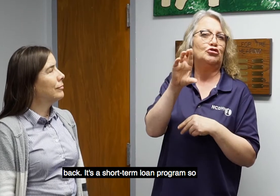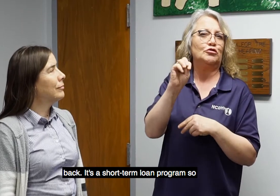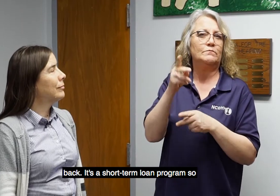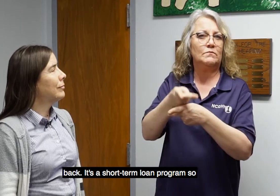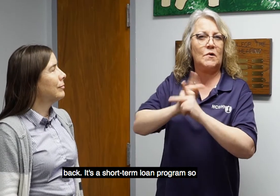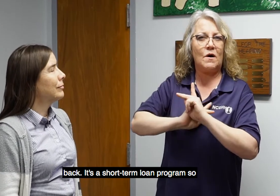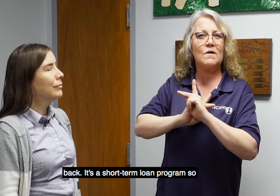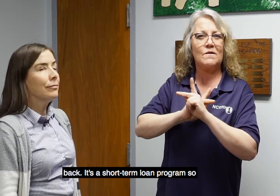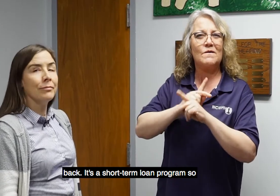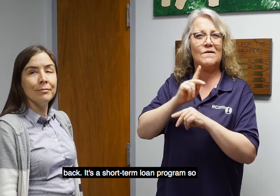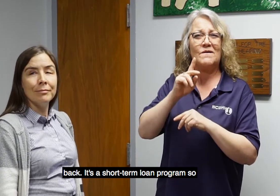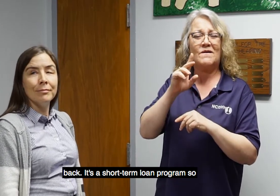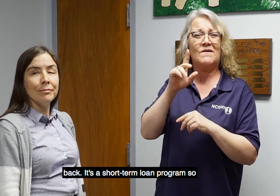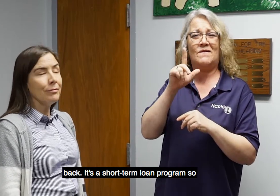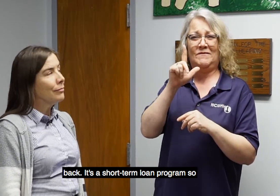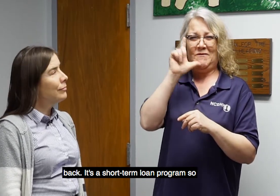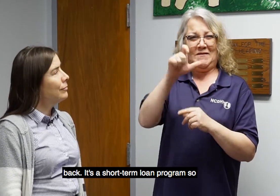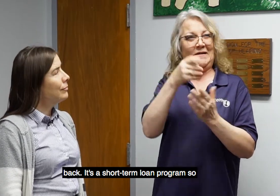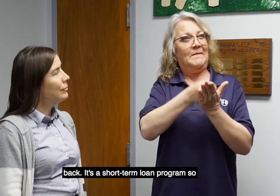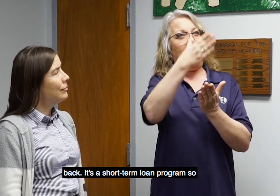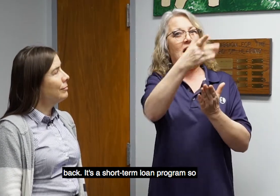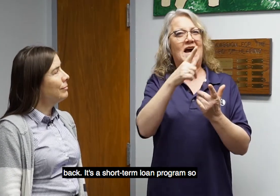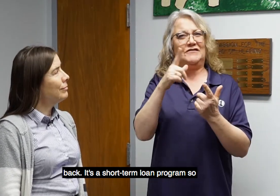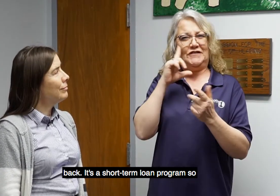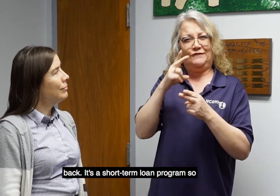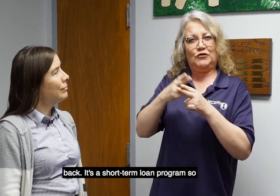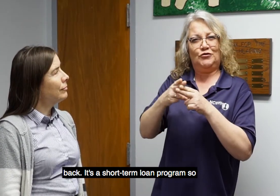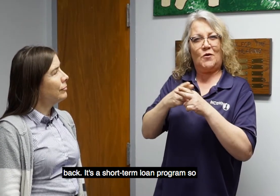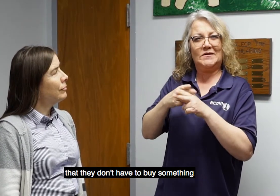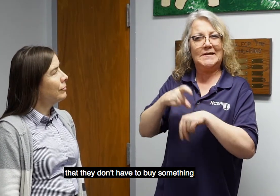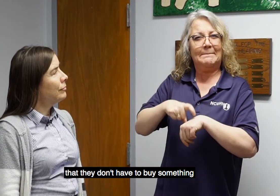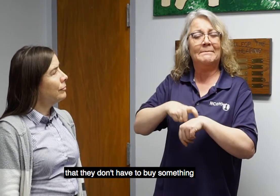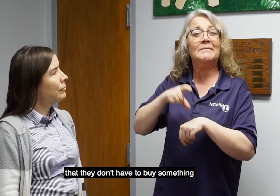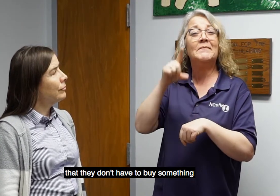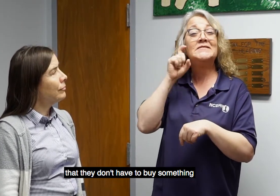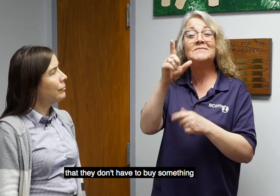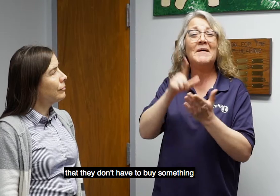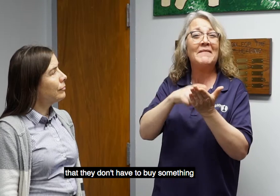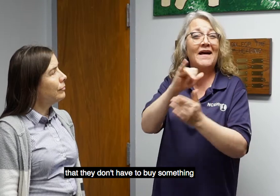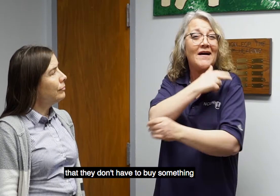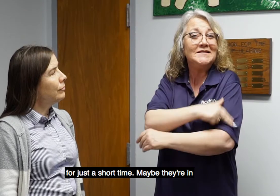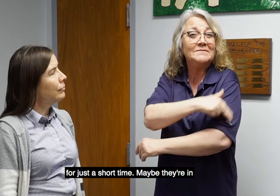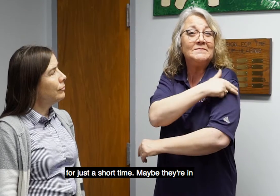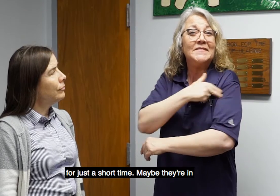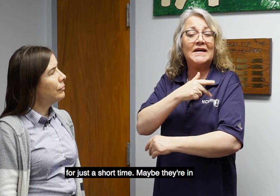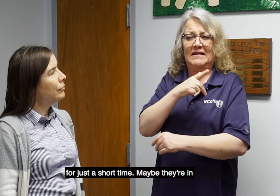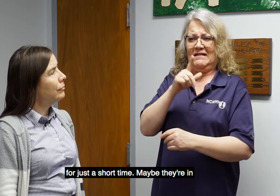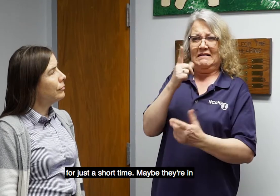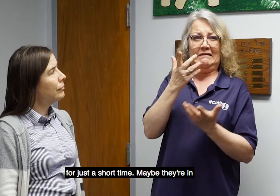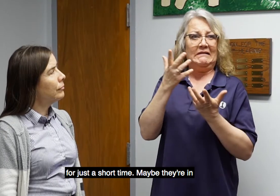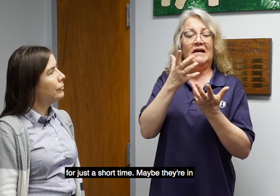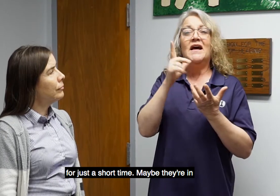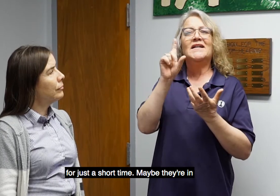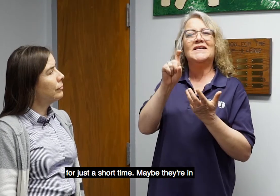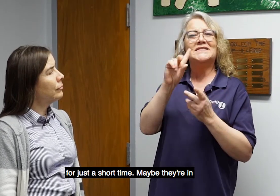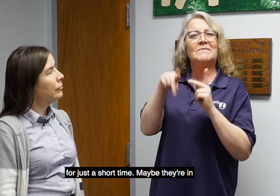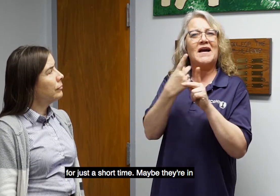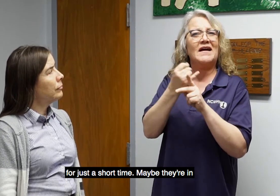It's a short-term loan program. So that they don't have to buy something for just a short time. Maybe they're in the hospital